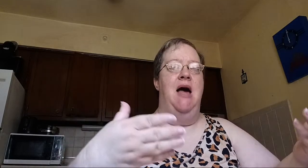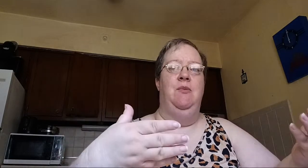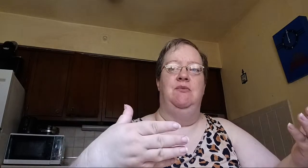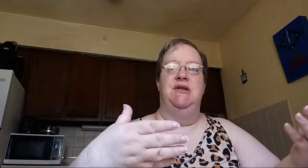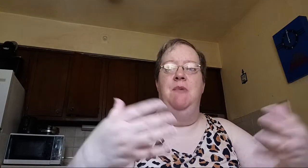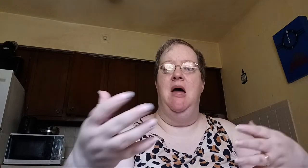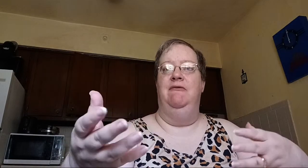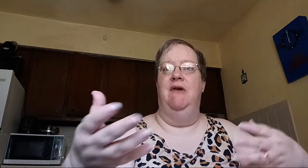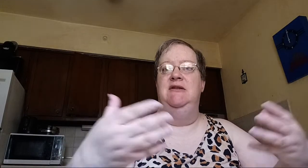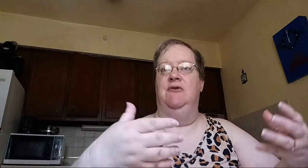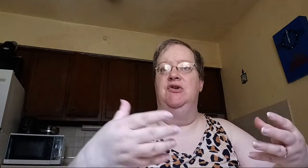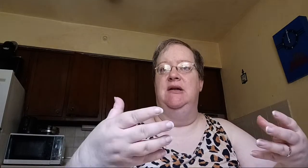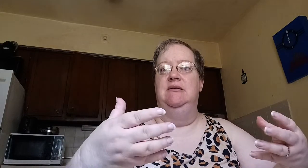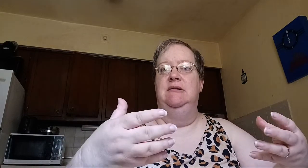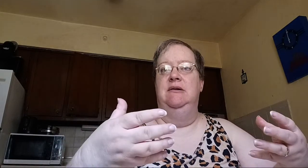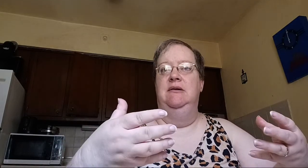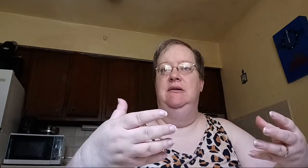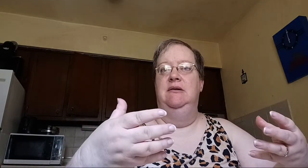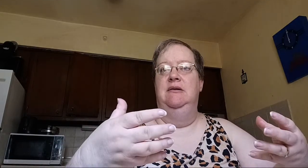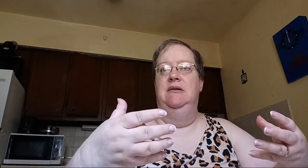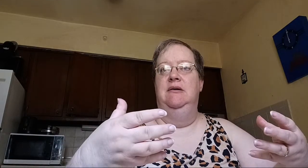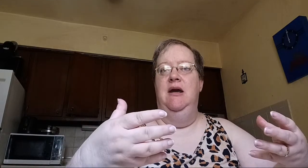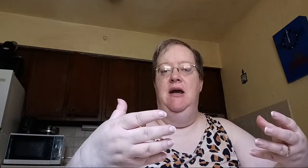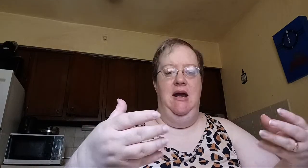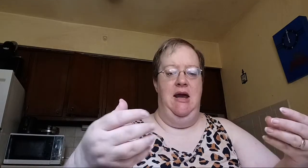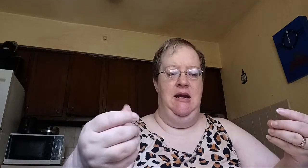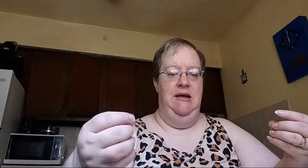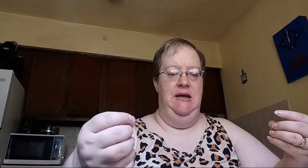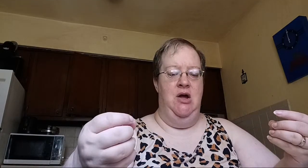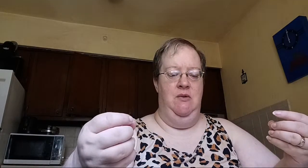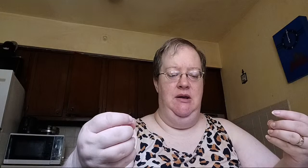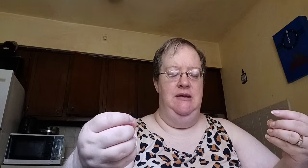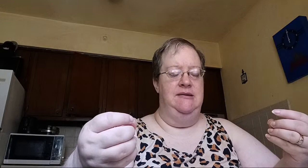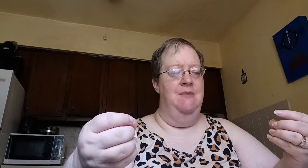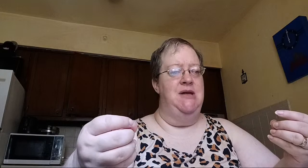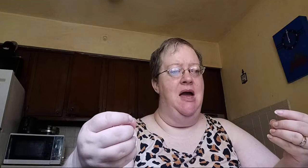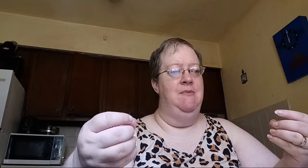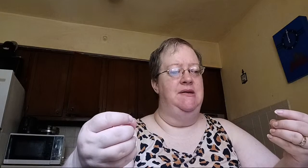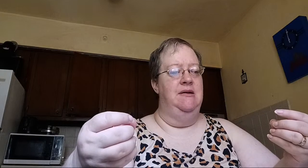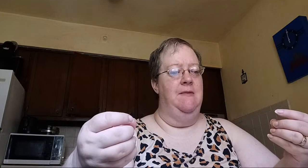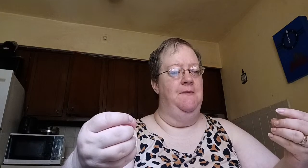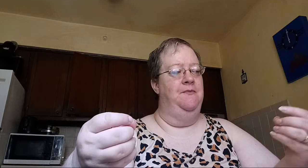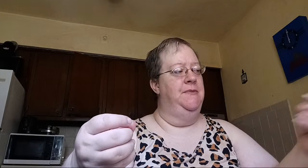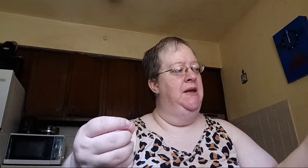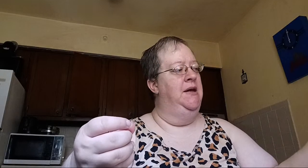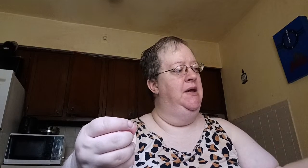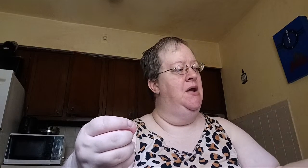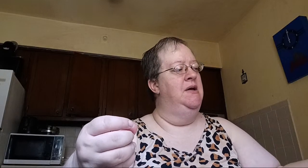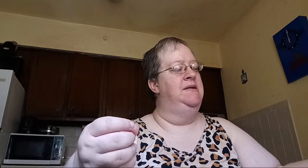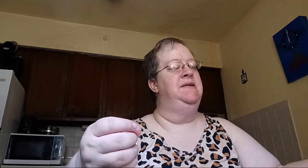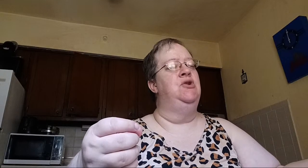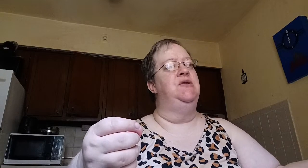would respond, vice versa. And, you know, sometimes, you know, it's interesting.